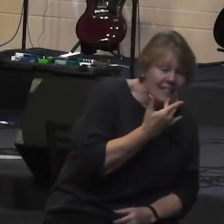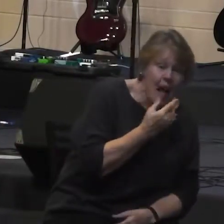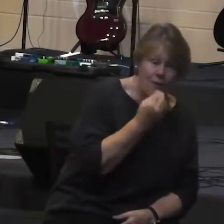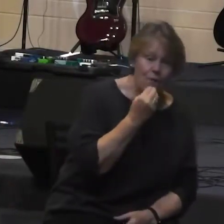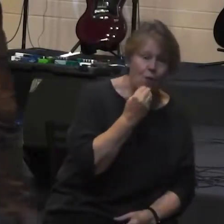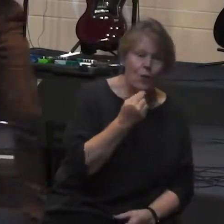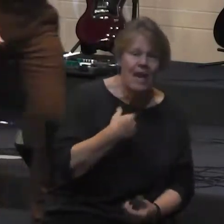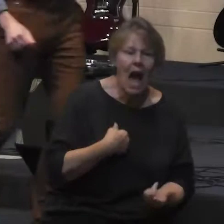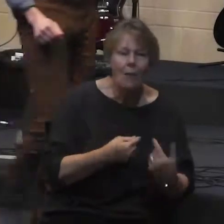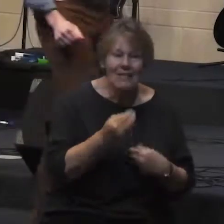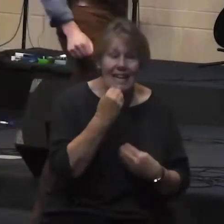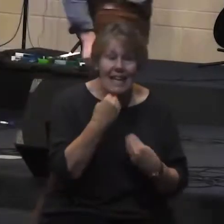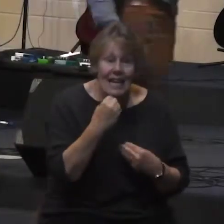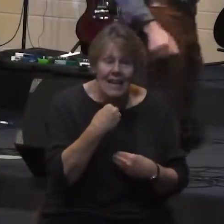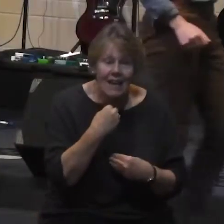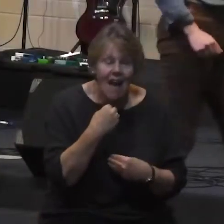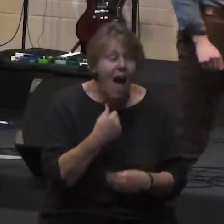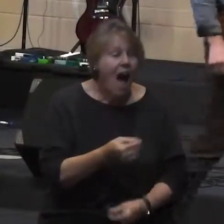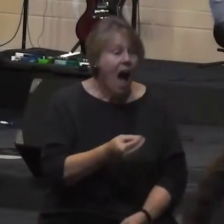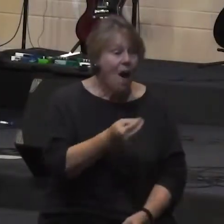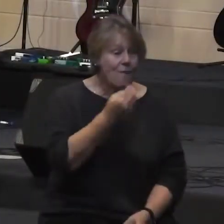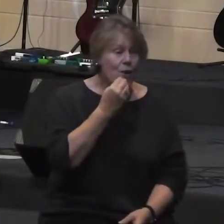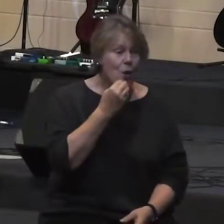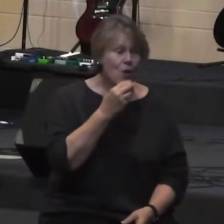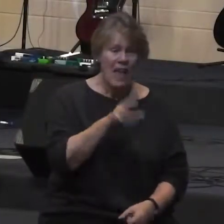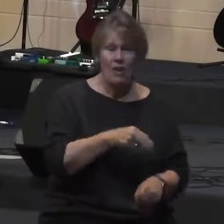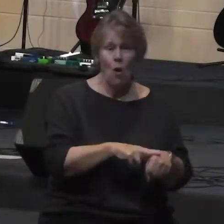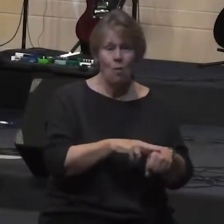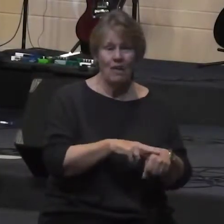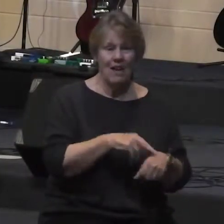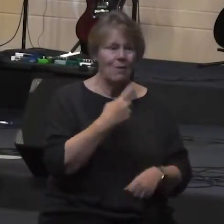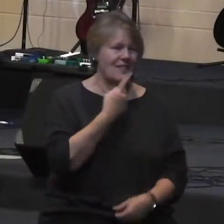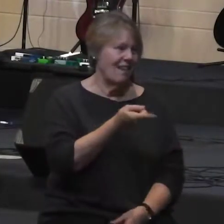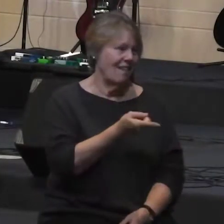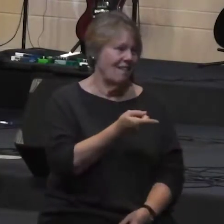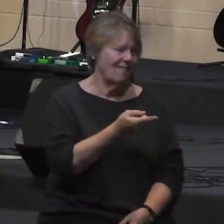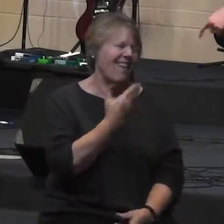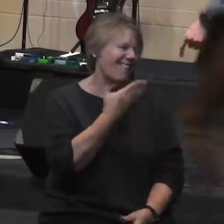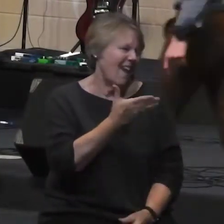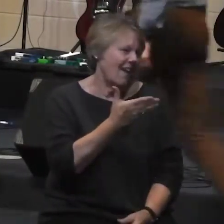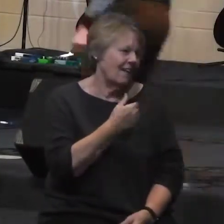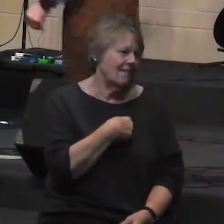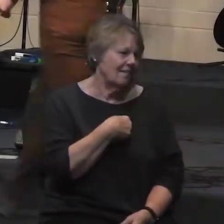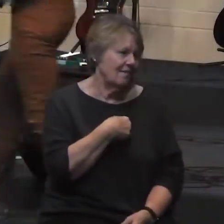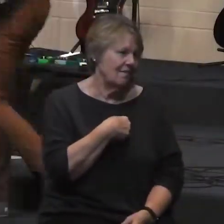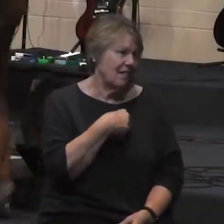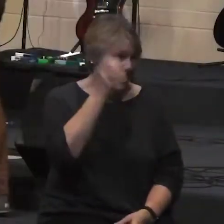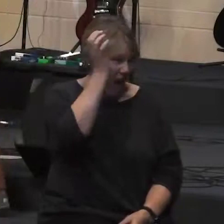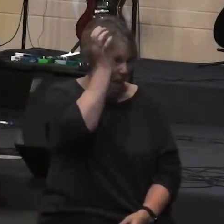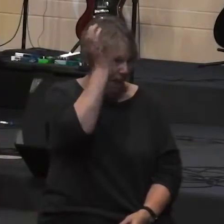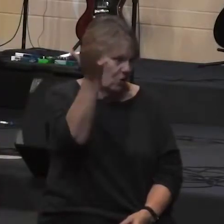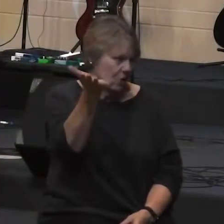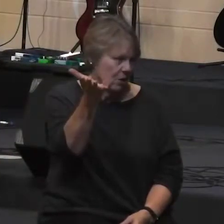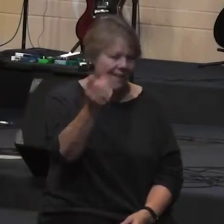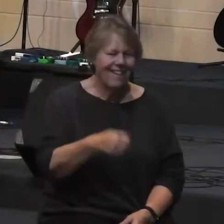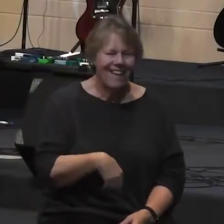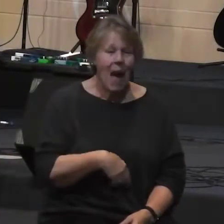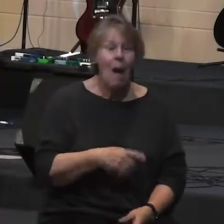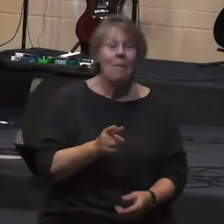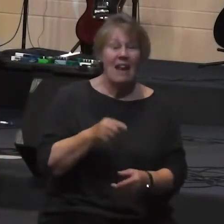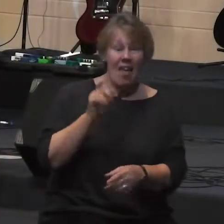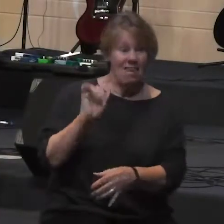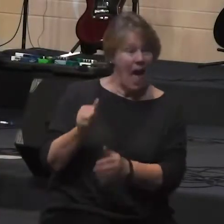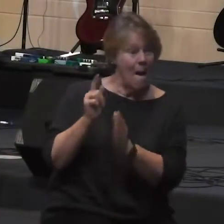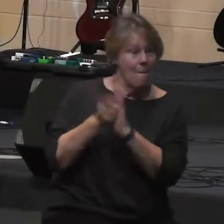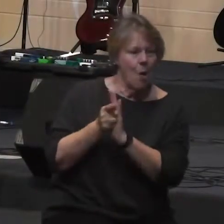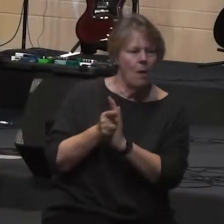that I was eating a food that normally I would say great thanks cabbage suddenly in that moment was a luxury